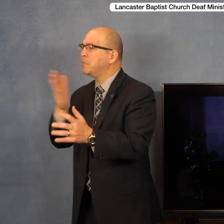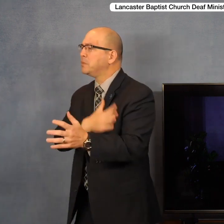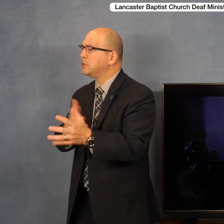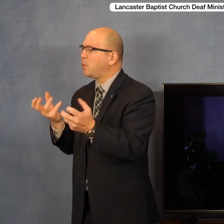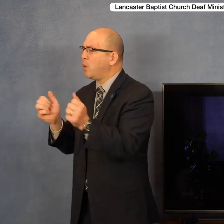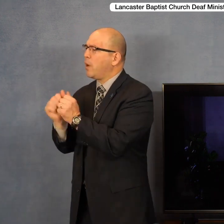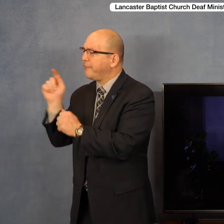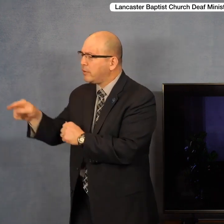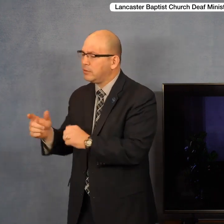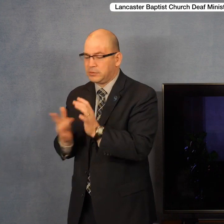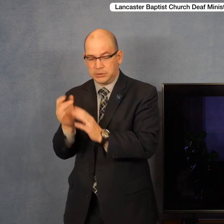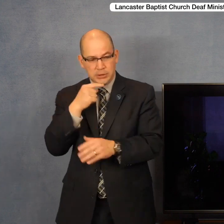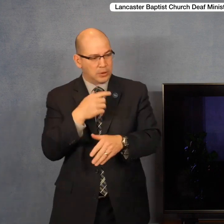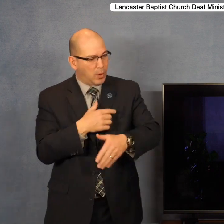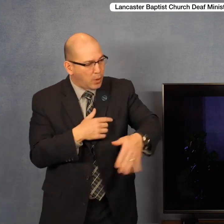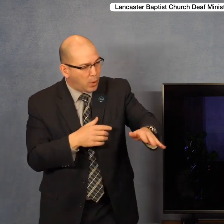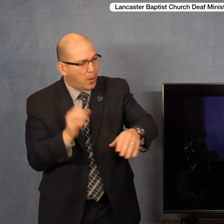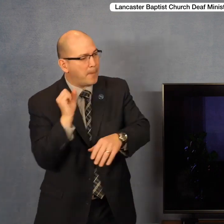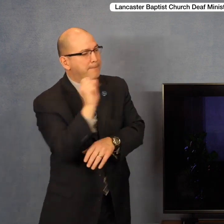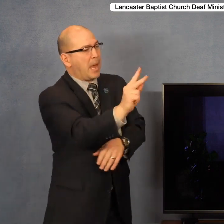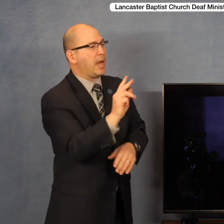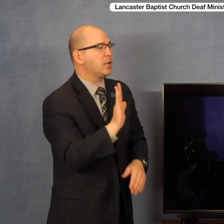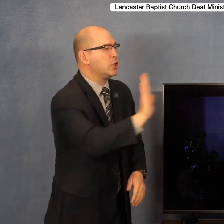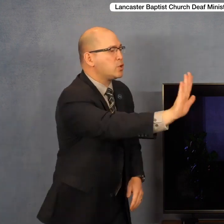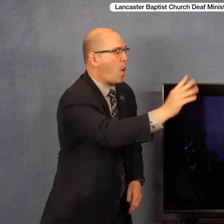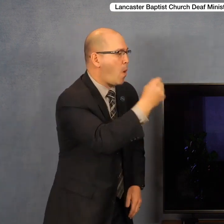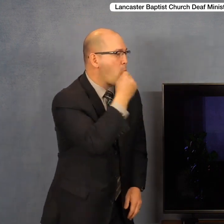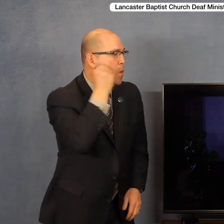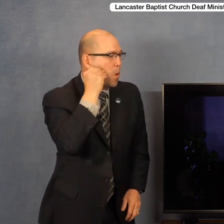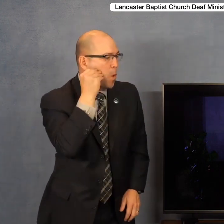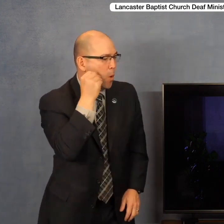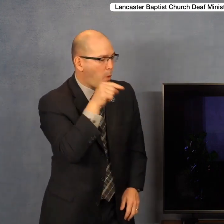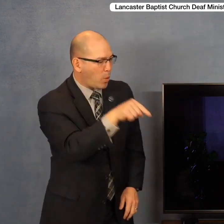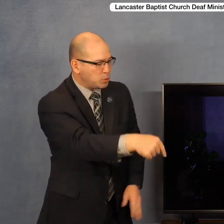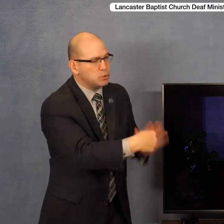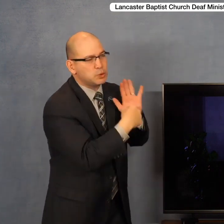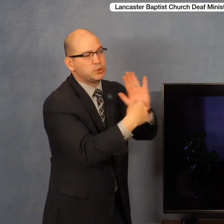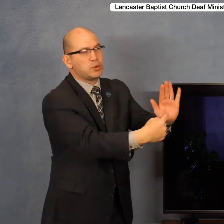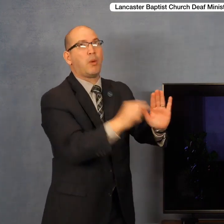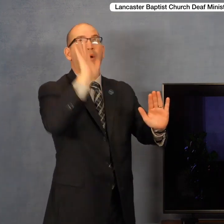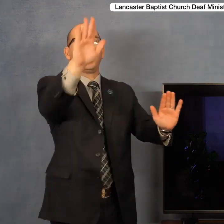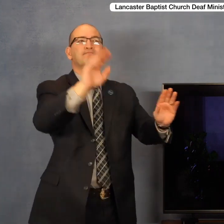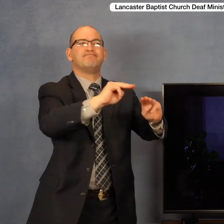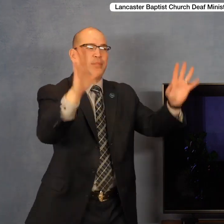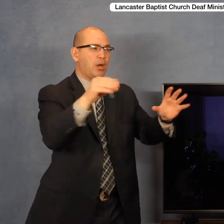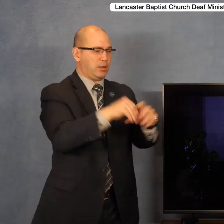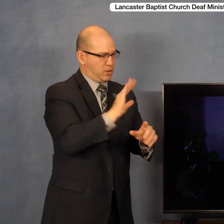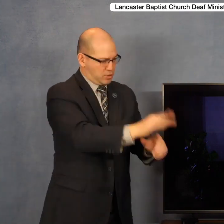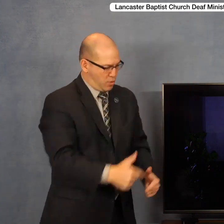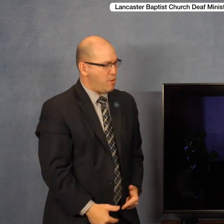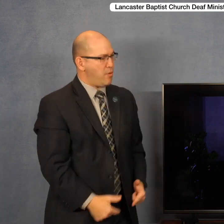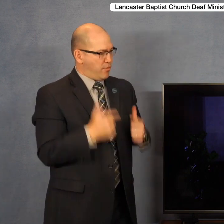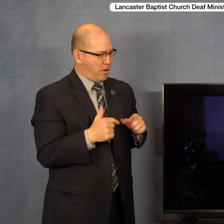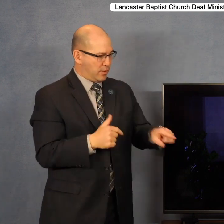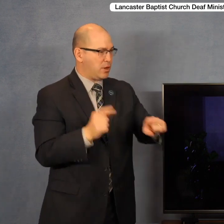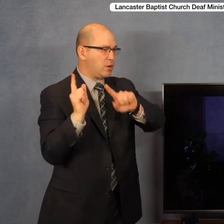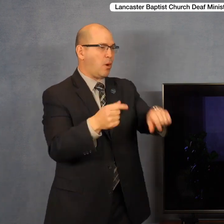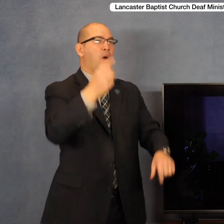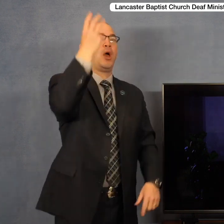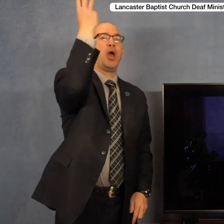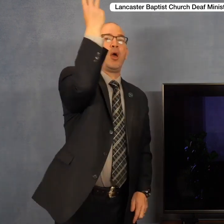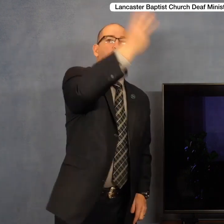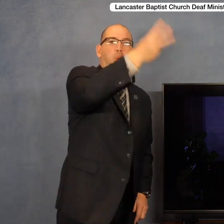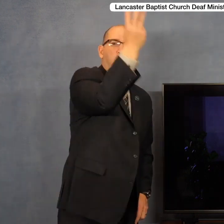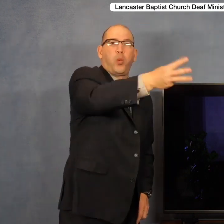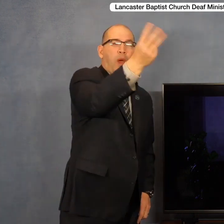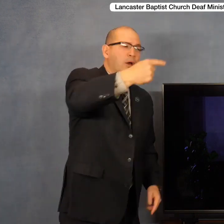Jesus sent him away saying, return to thine own house and show how great things God hath done unto thee. And he went his way